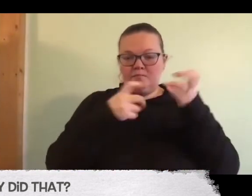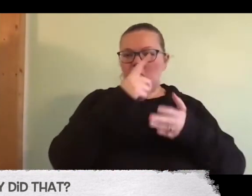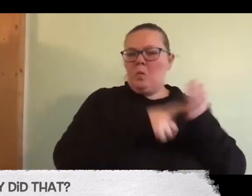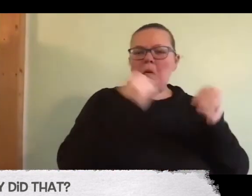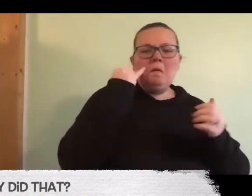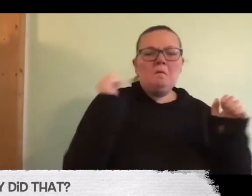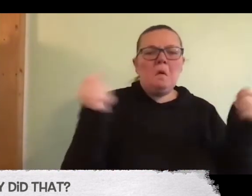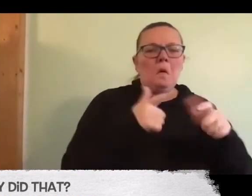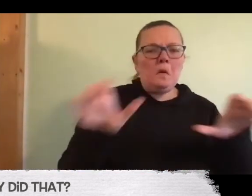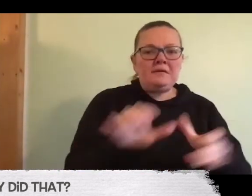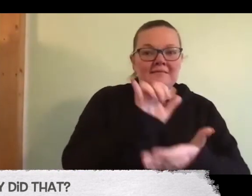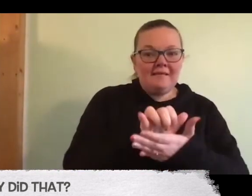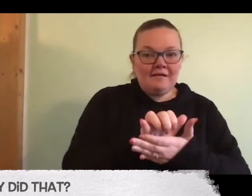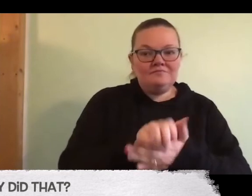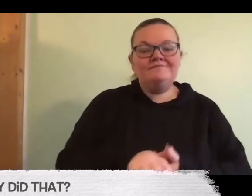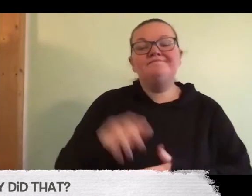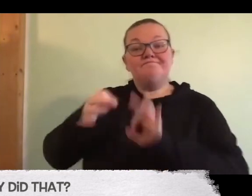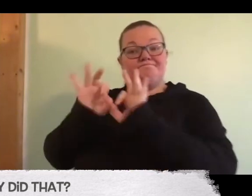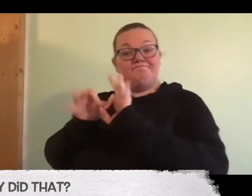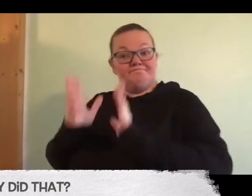interpreter today is Ms. Jen.